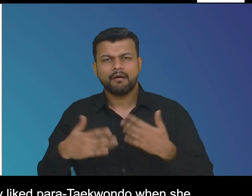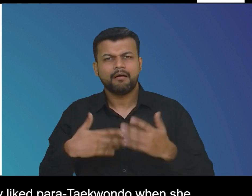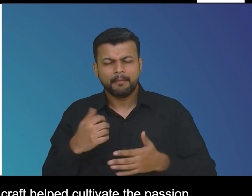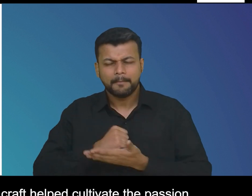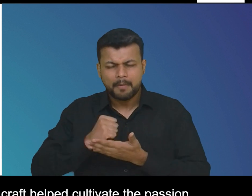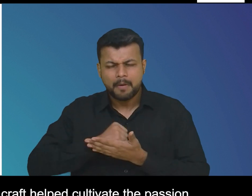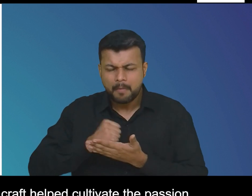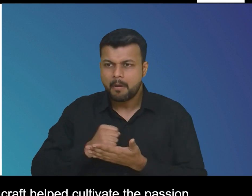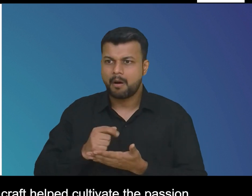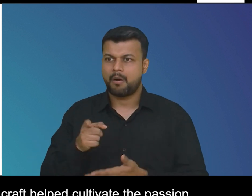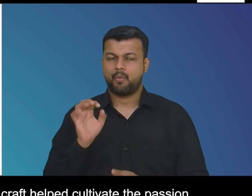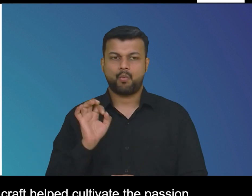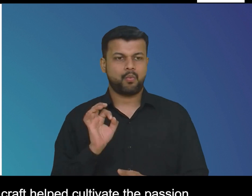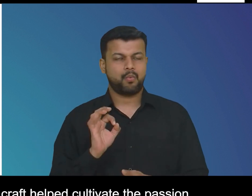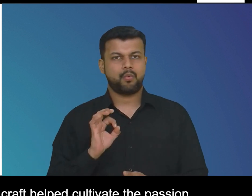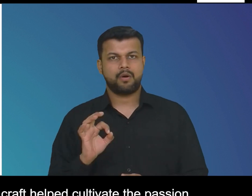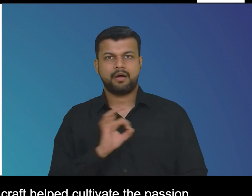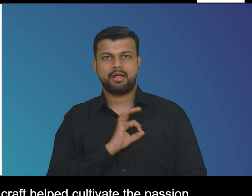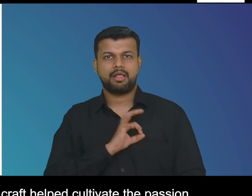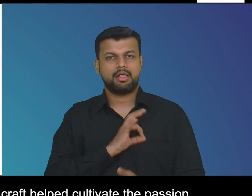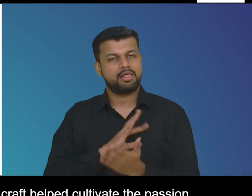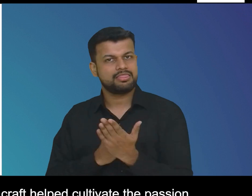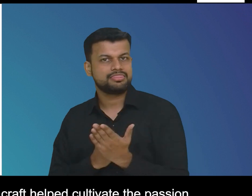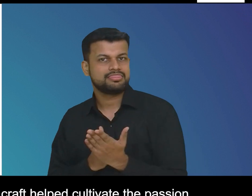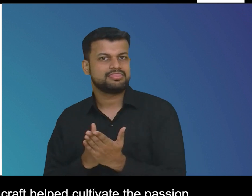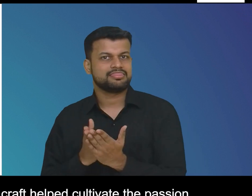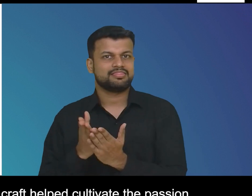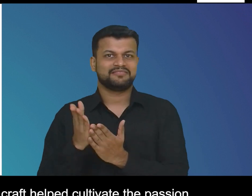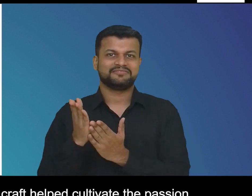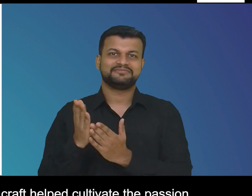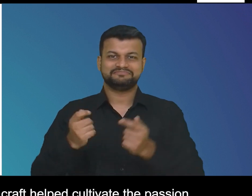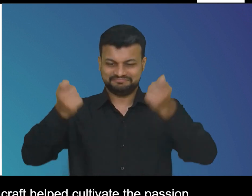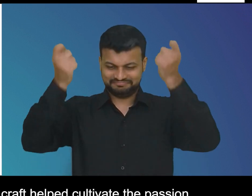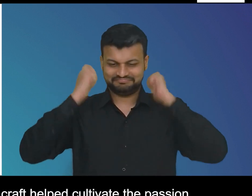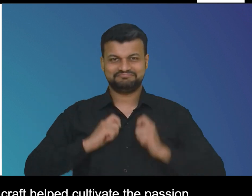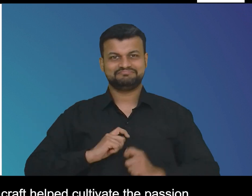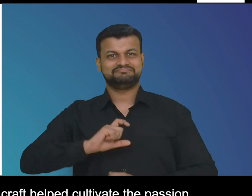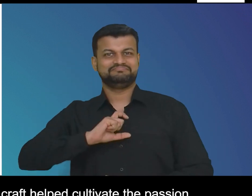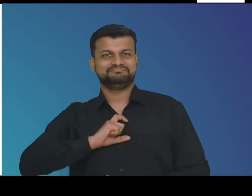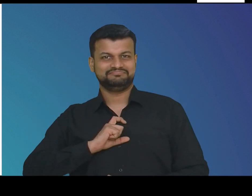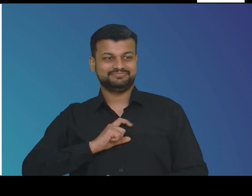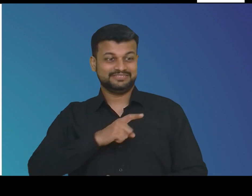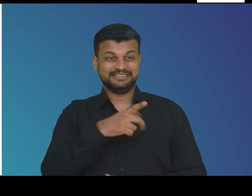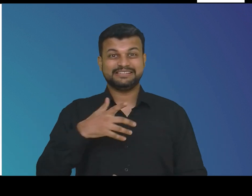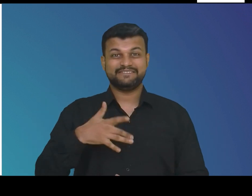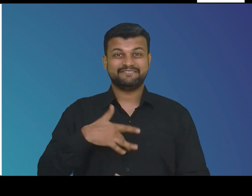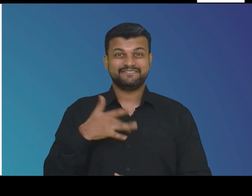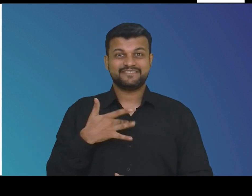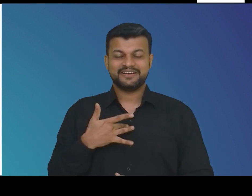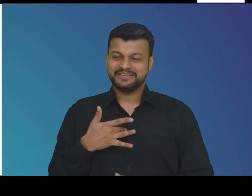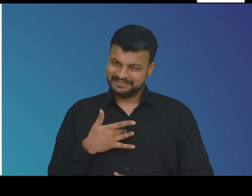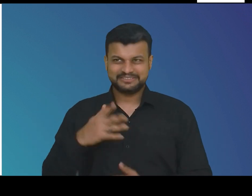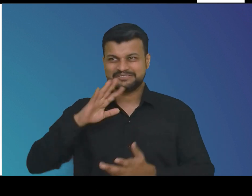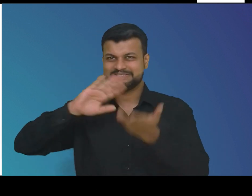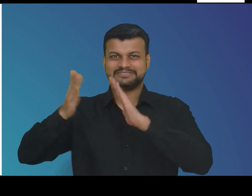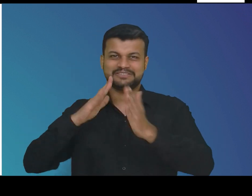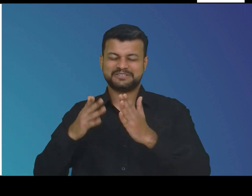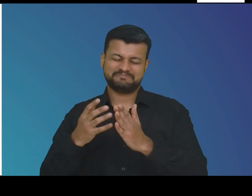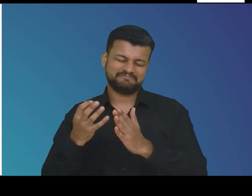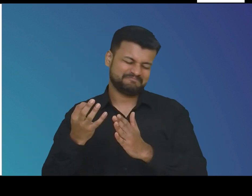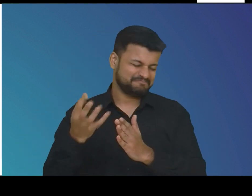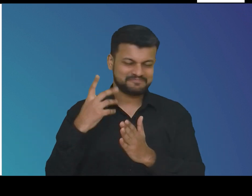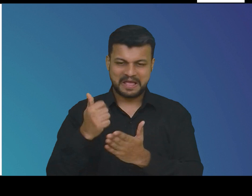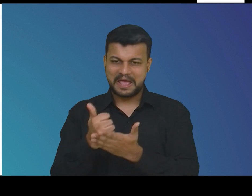but her determination to hone her craft helped cultivate the passion in the sport culminating in the ultimate triumph